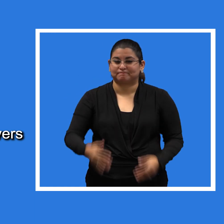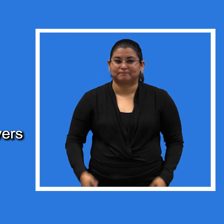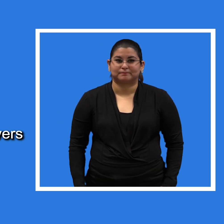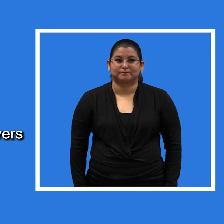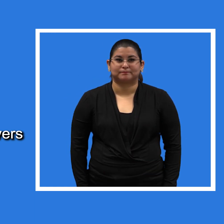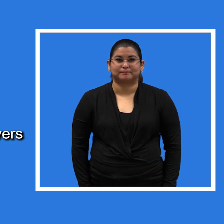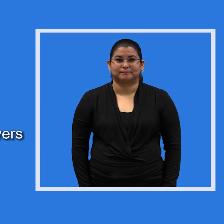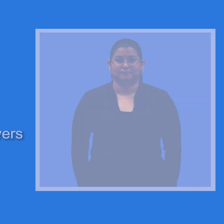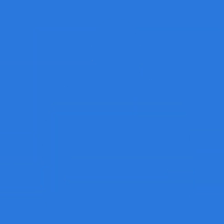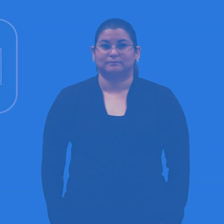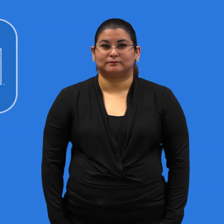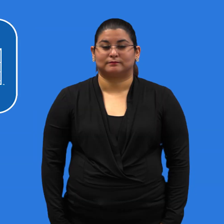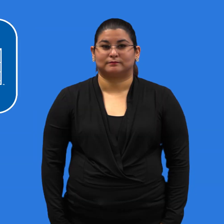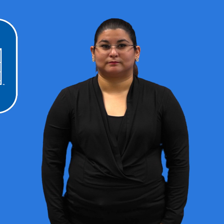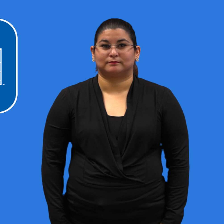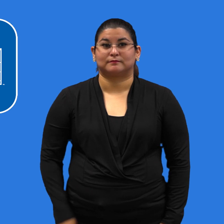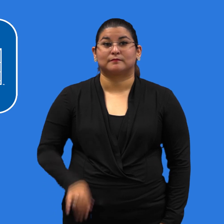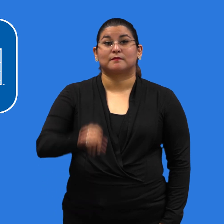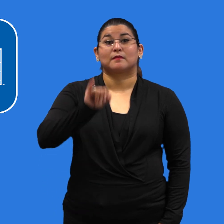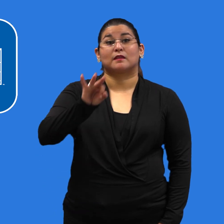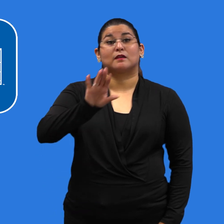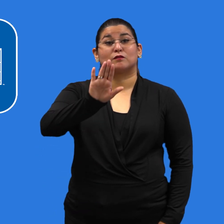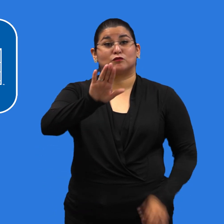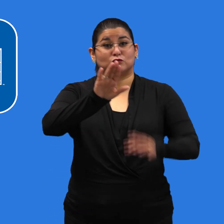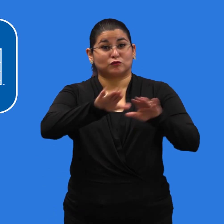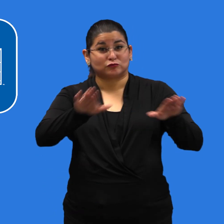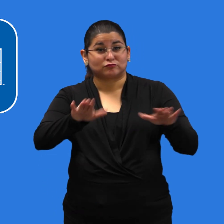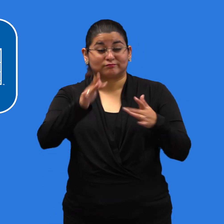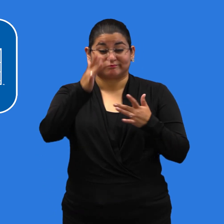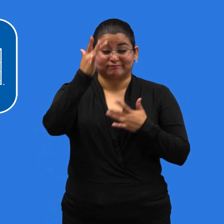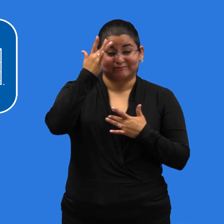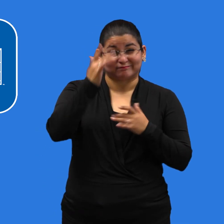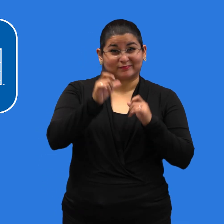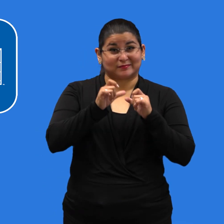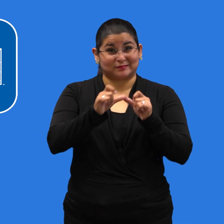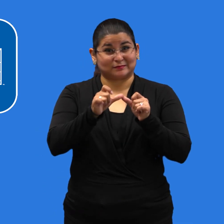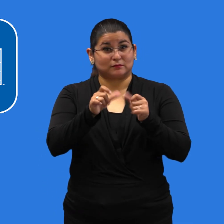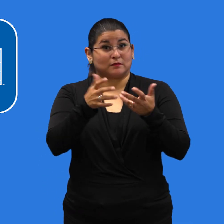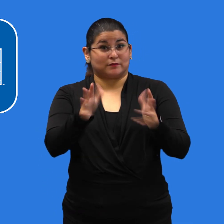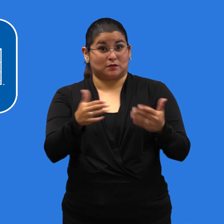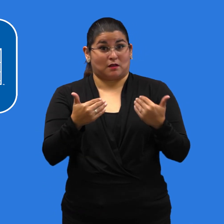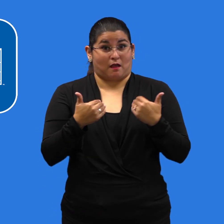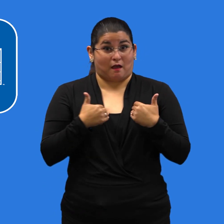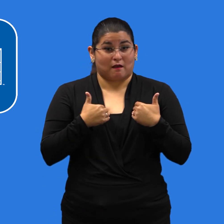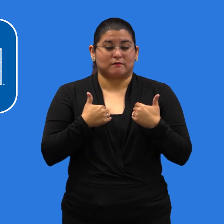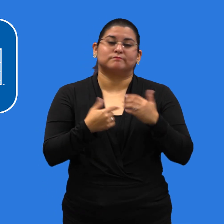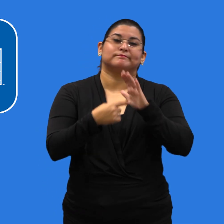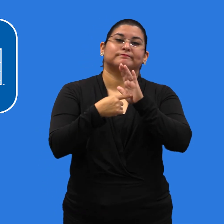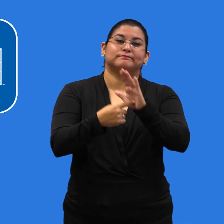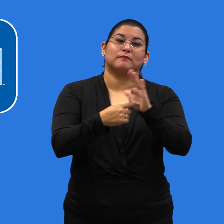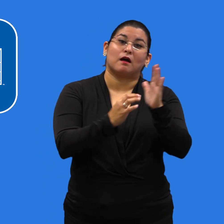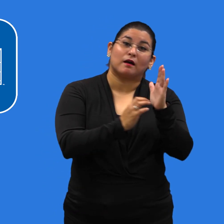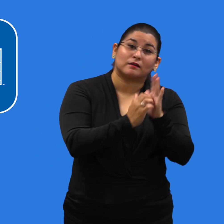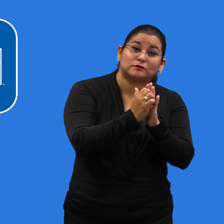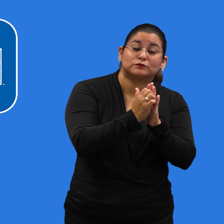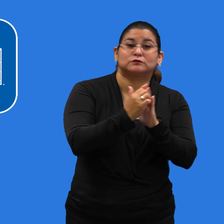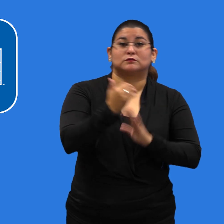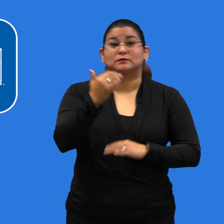If your child or teen has an underlying medical condition like cancer, diabetes,